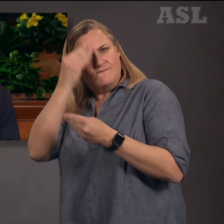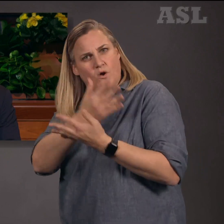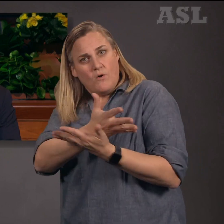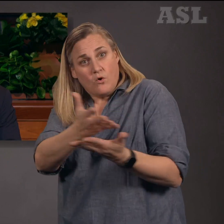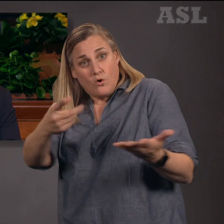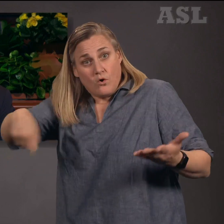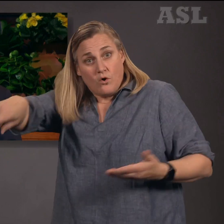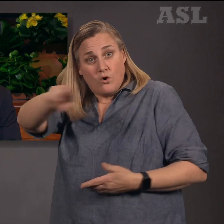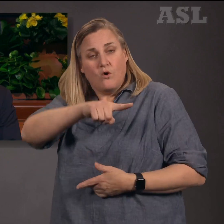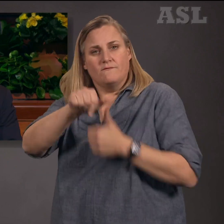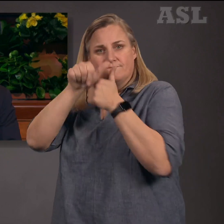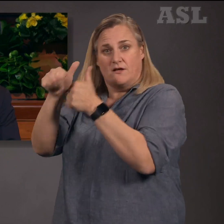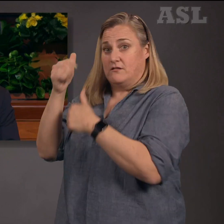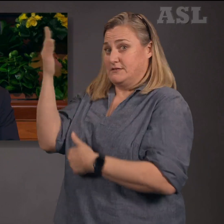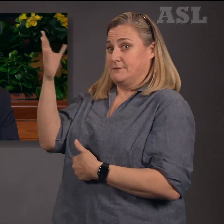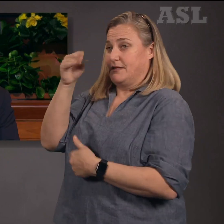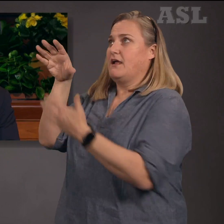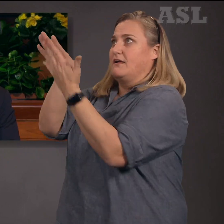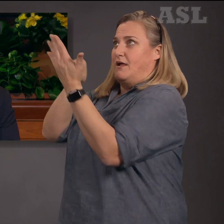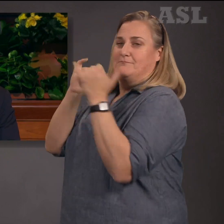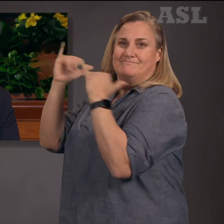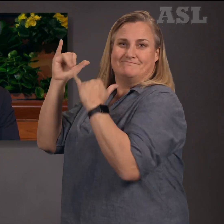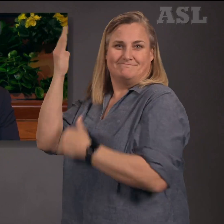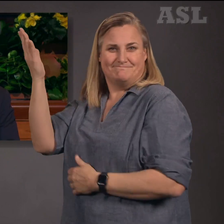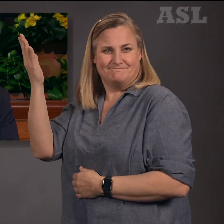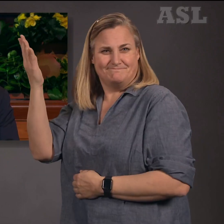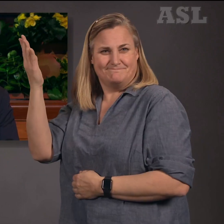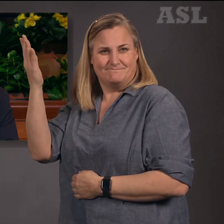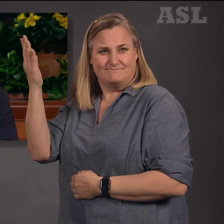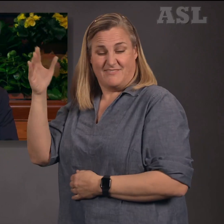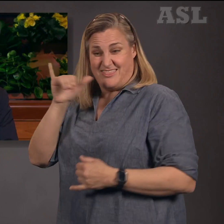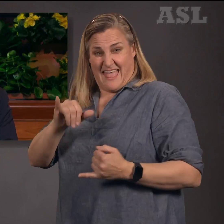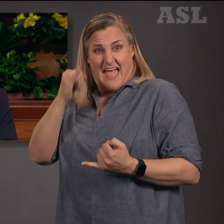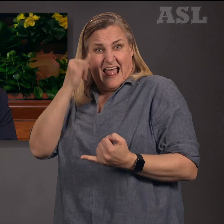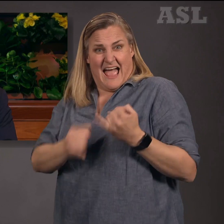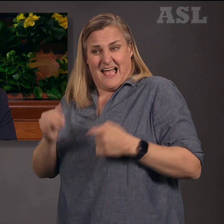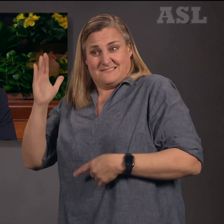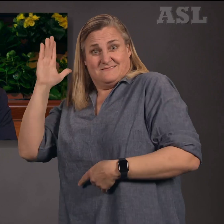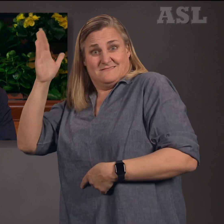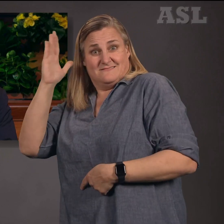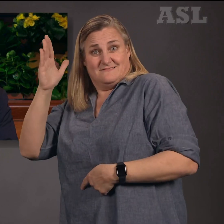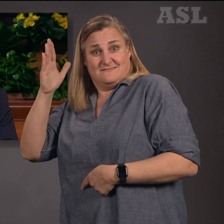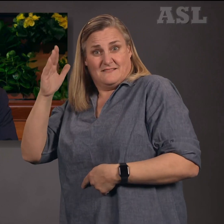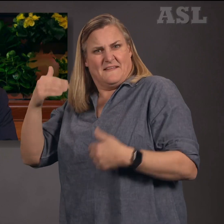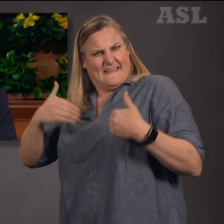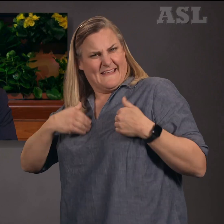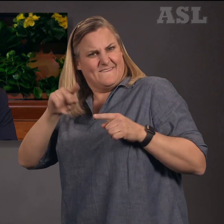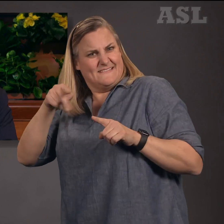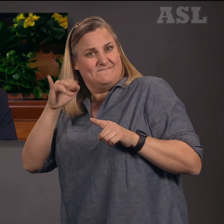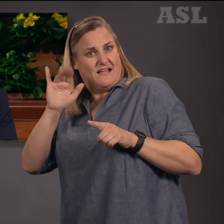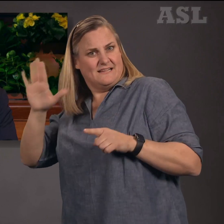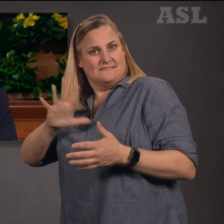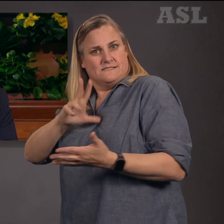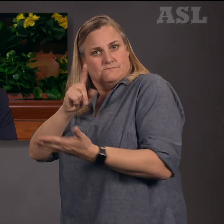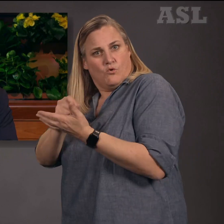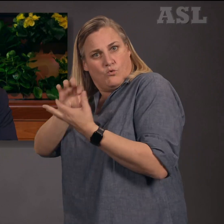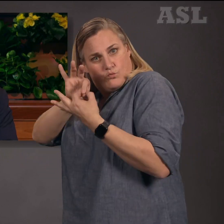baptism and the voice of the Son inviting all to follow Him and do the things which we have seen Him do.